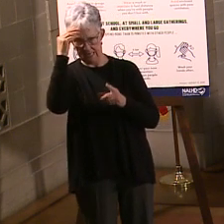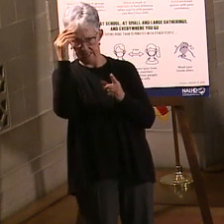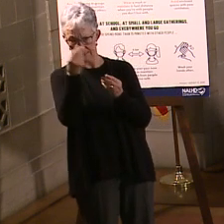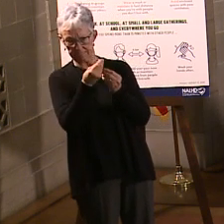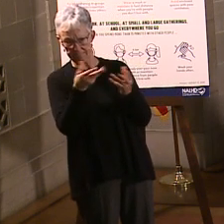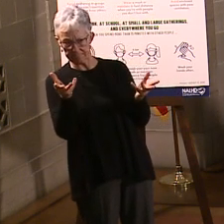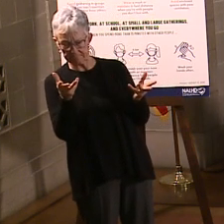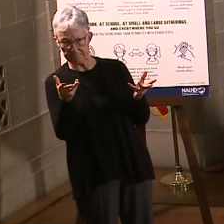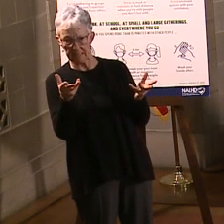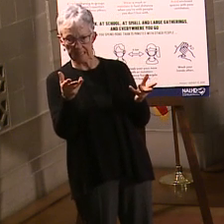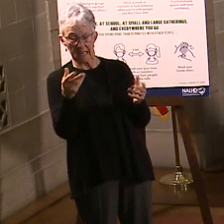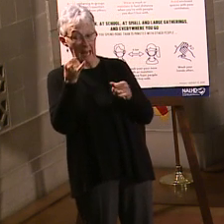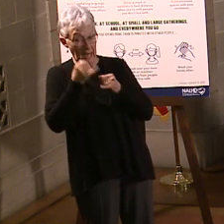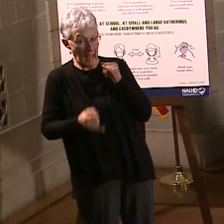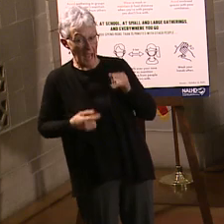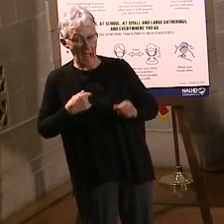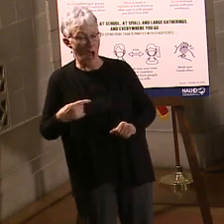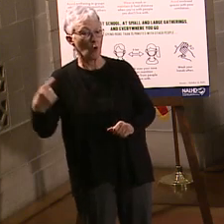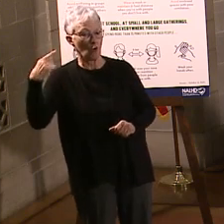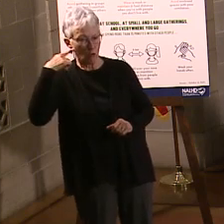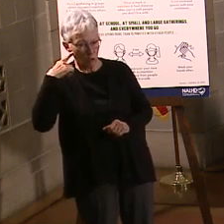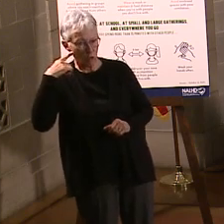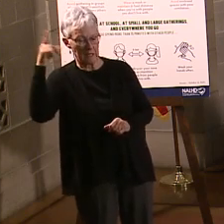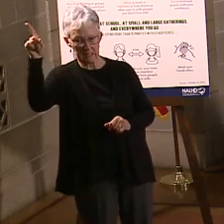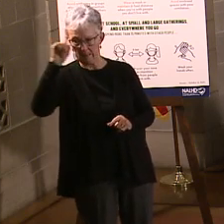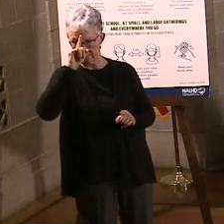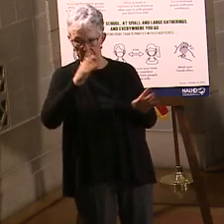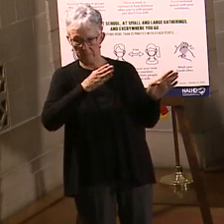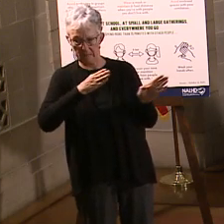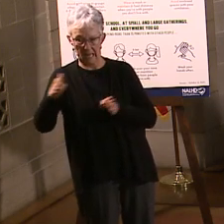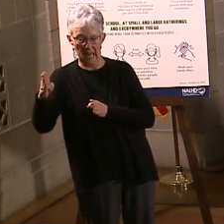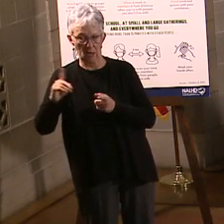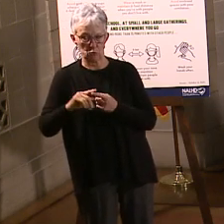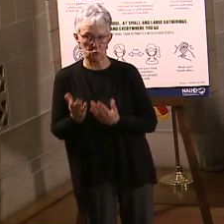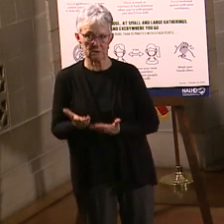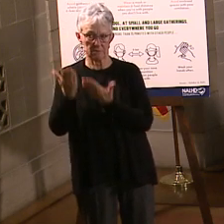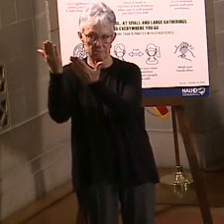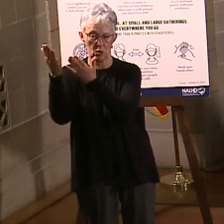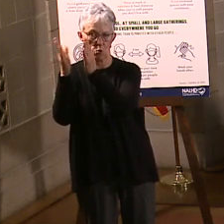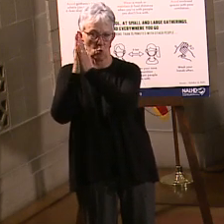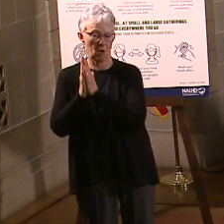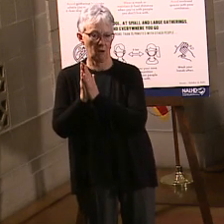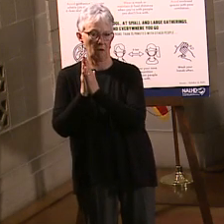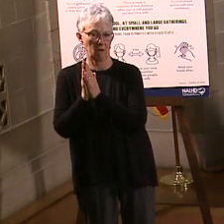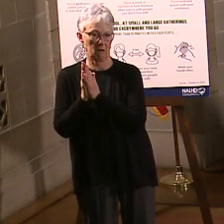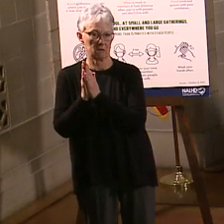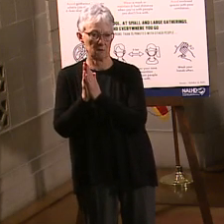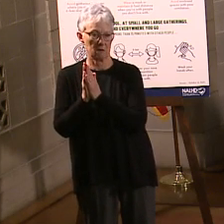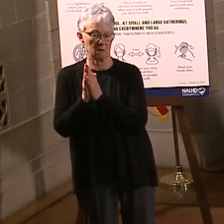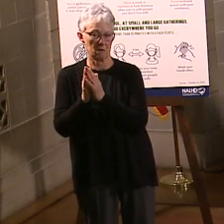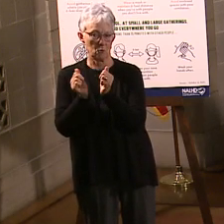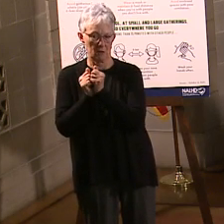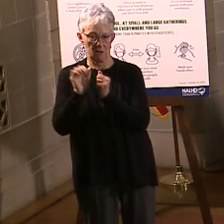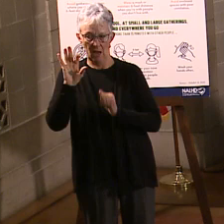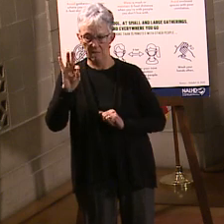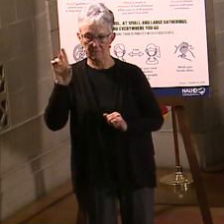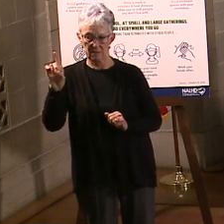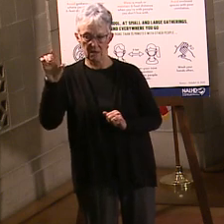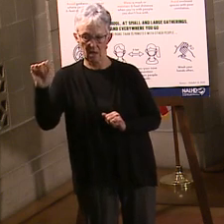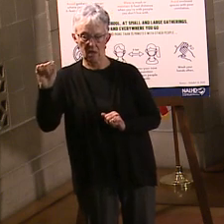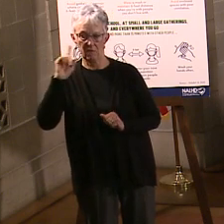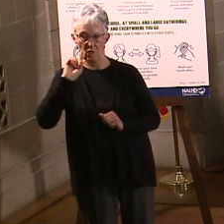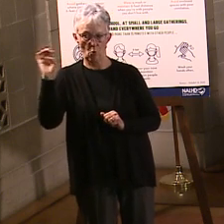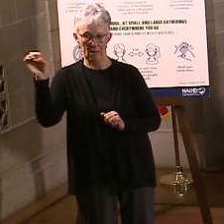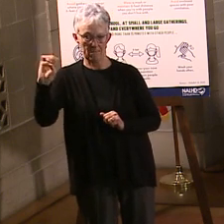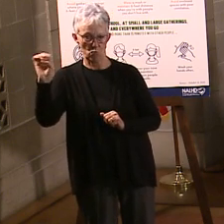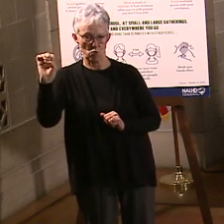I had heard was that they were planning on submitting their request to the FDA for emergency use authorization at